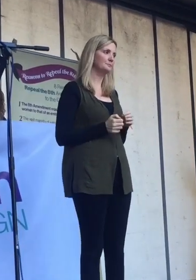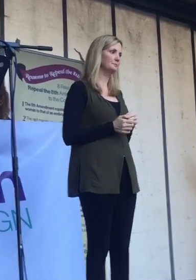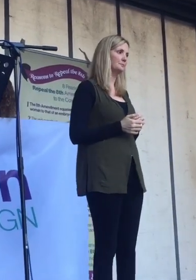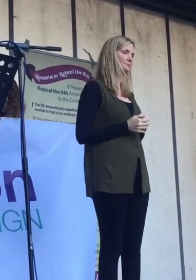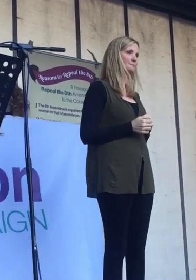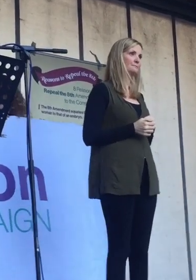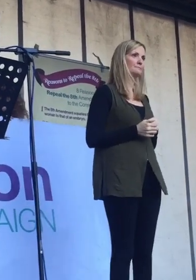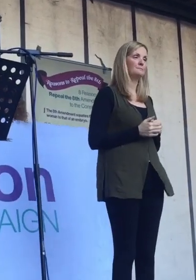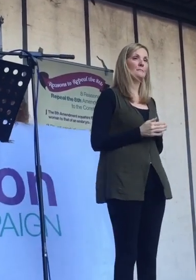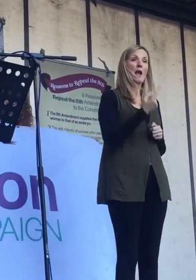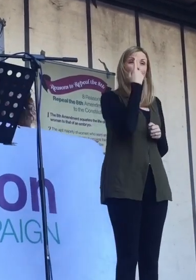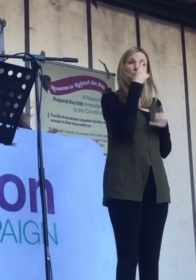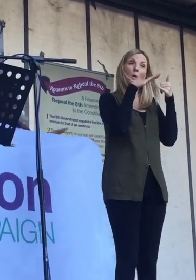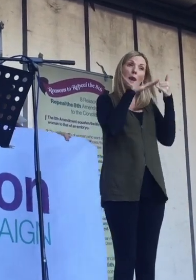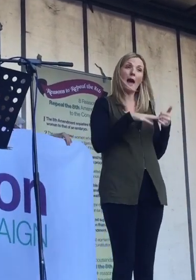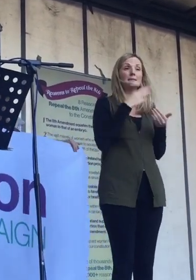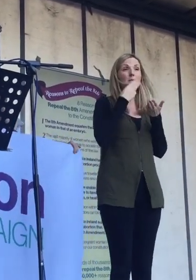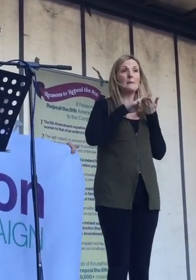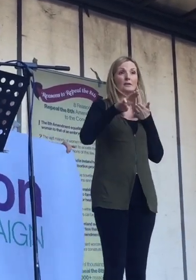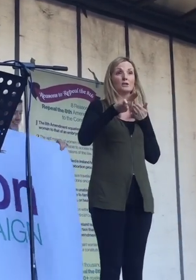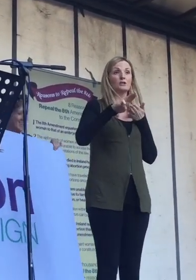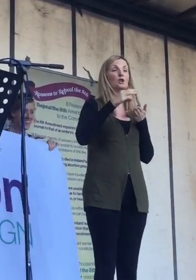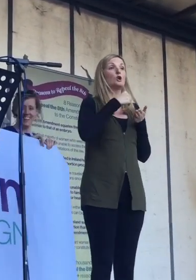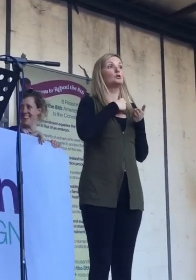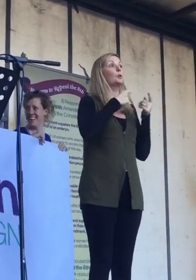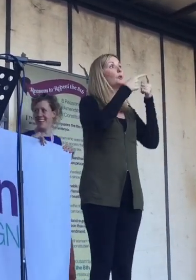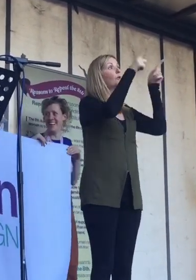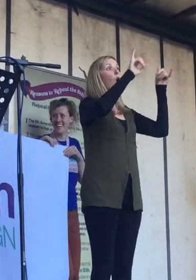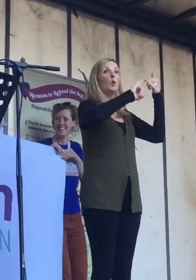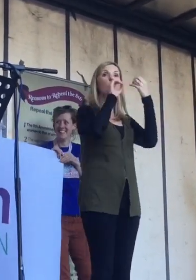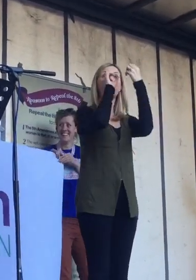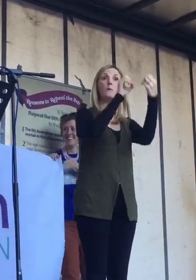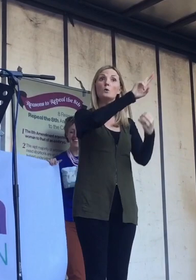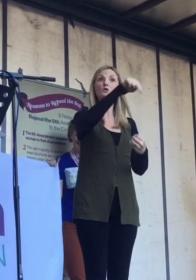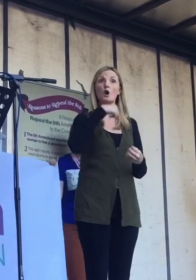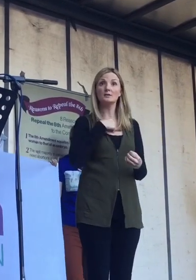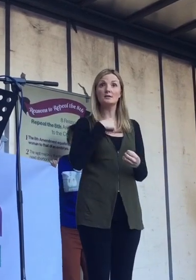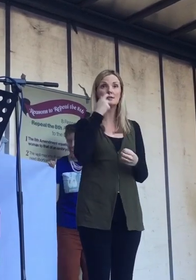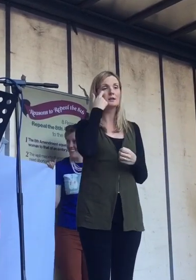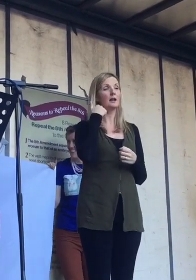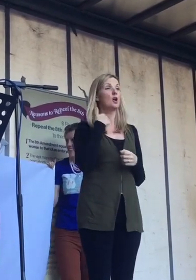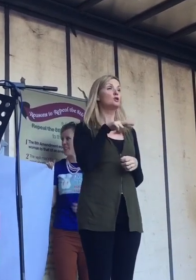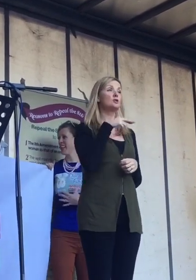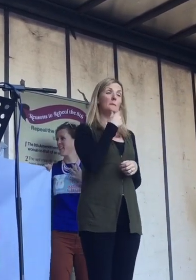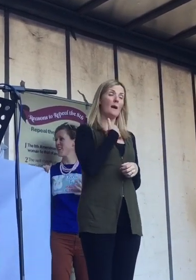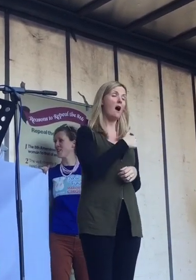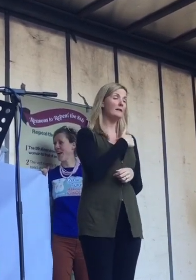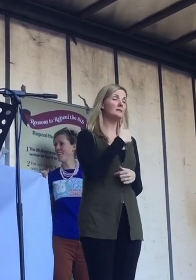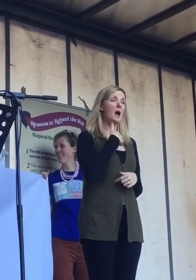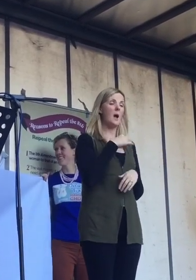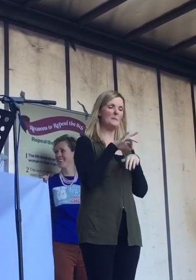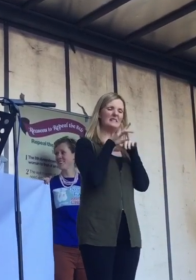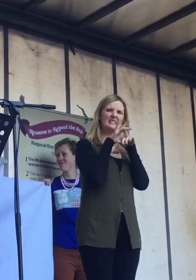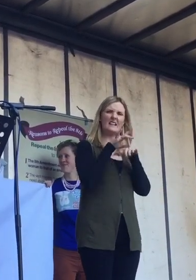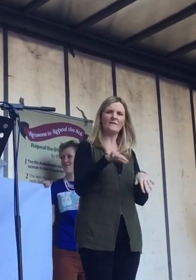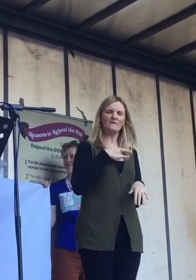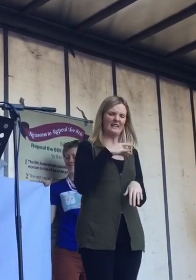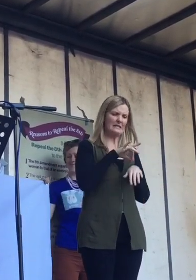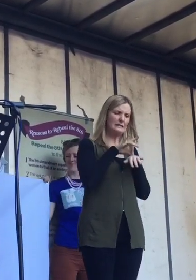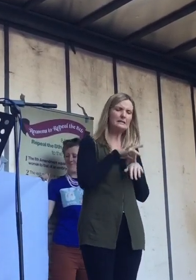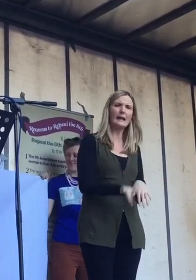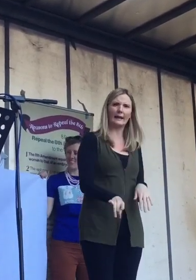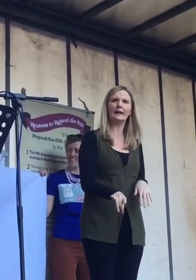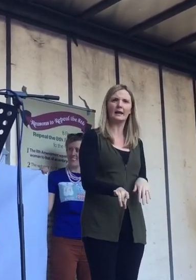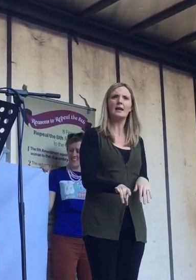And one final message to those who oppose us. I am frankly sick to my stomach of